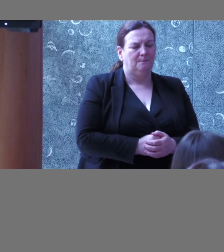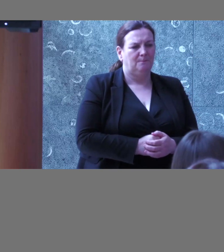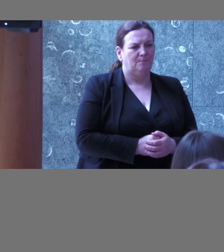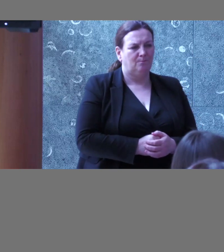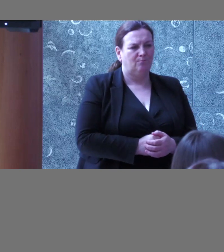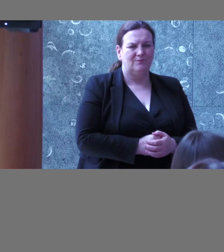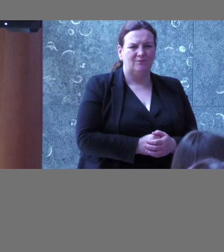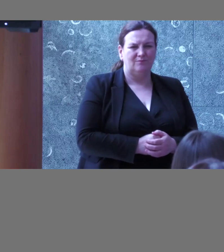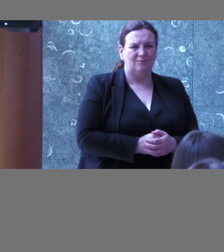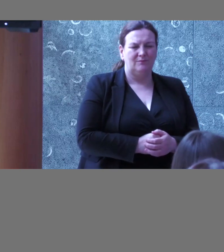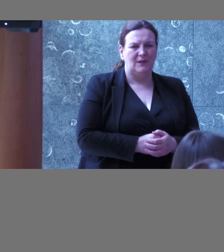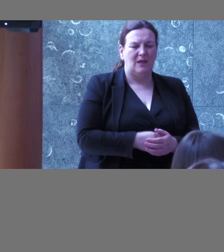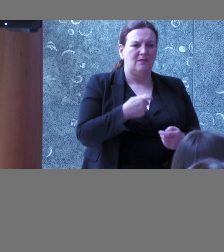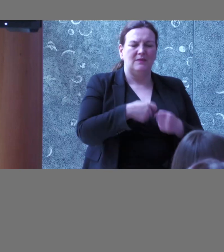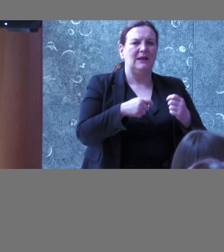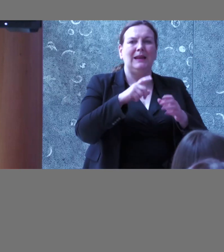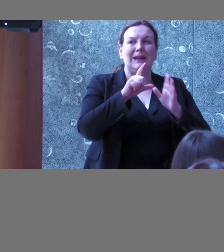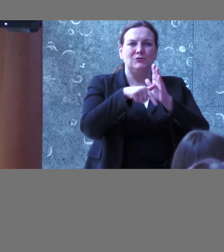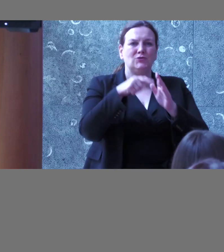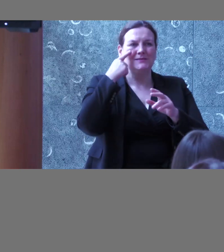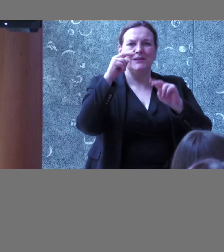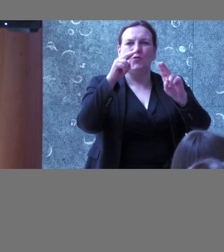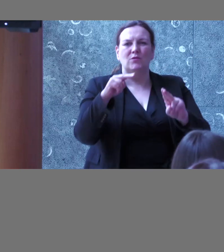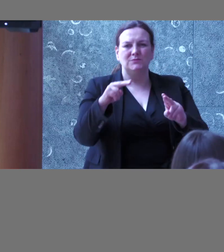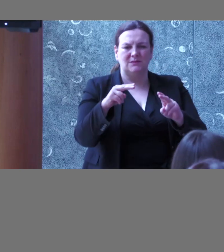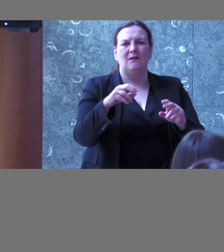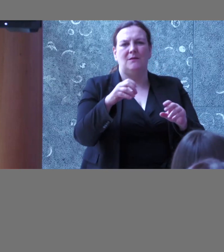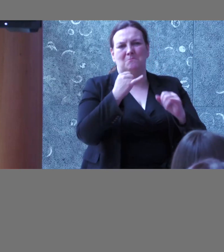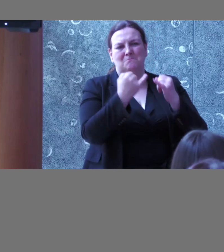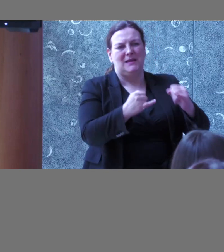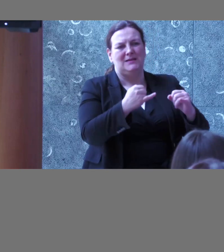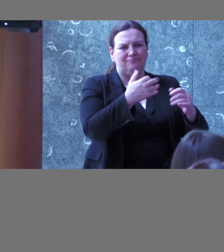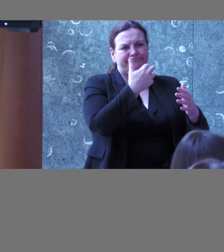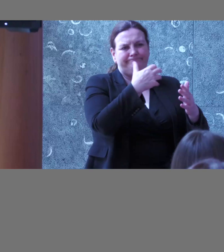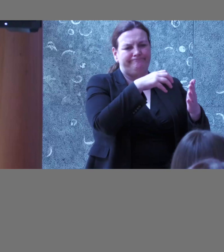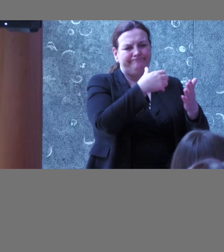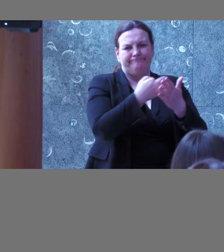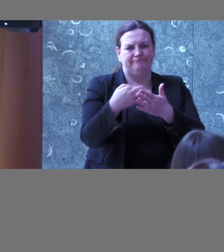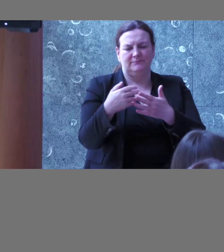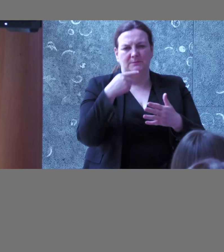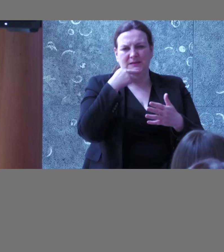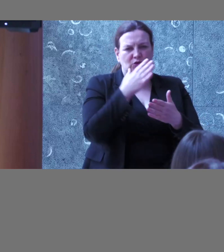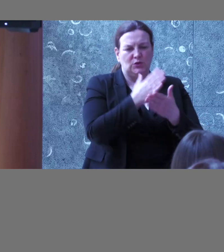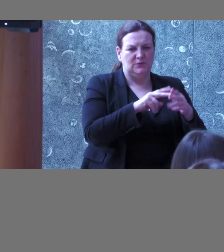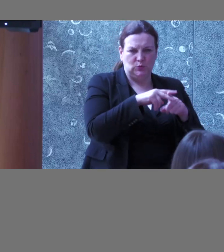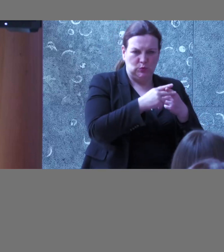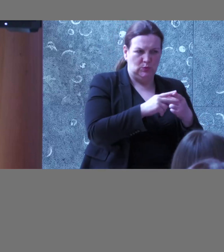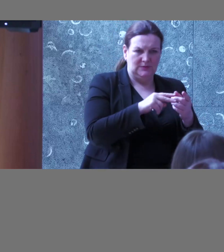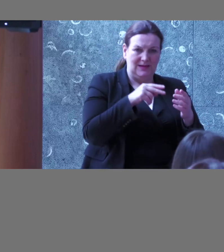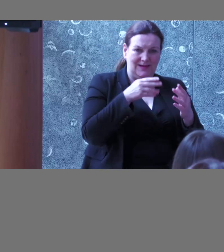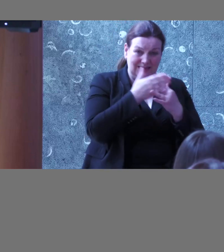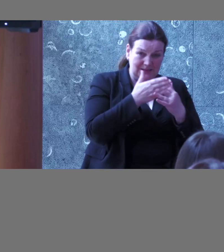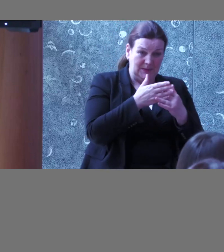the amount of potential things we see come back in an audit because it's something they've been thinking about from the start, so something like Axe DevTools, for example, for our developers is really useful for that